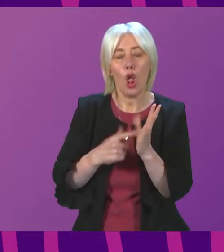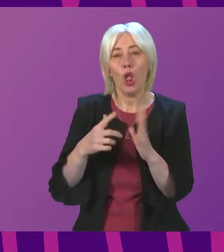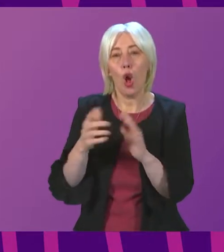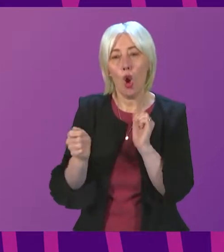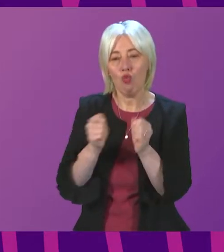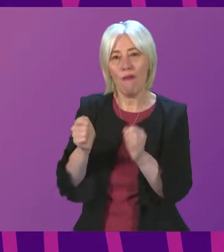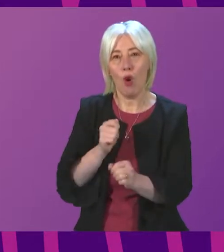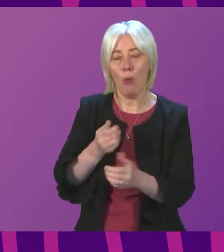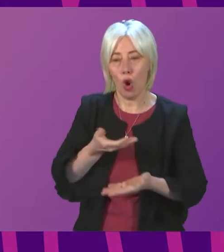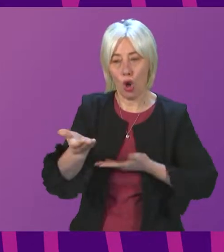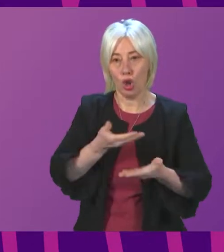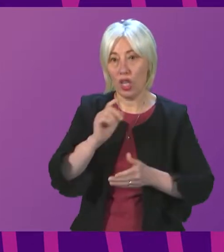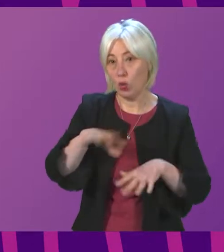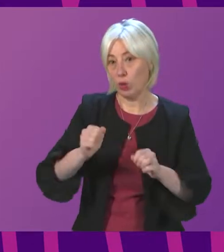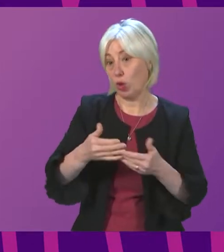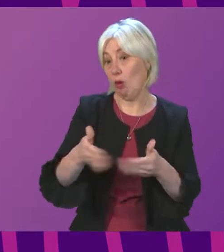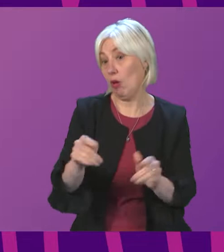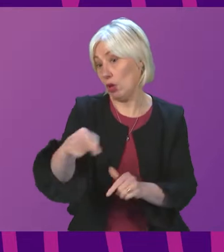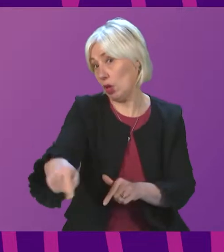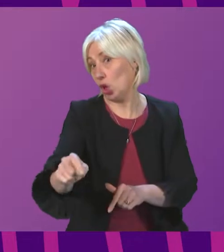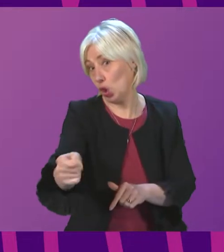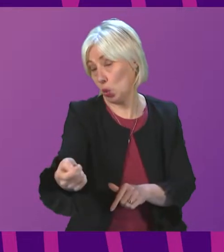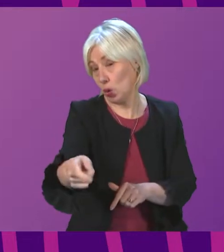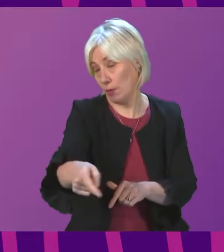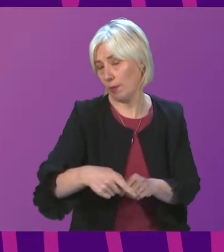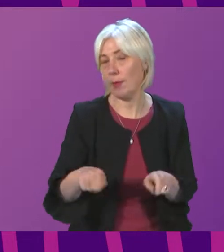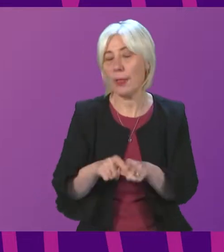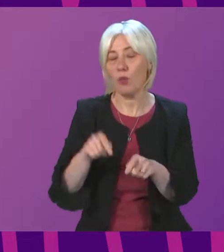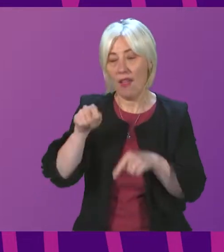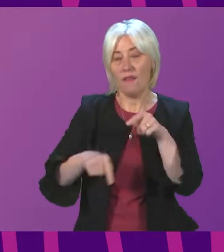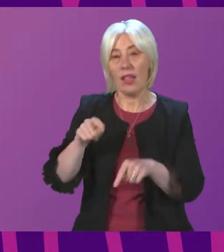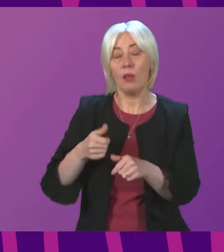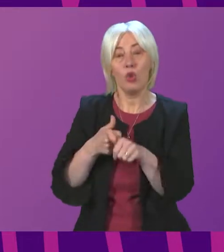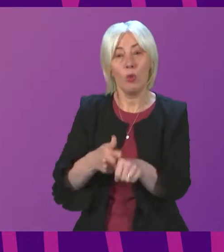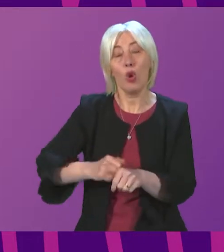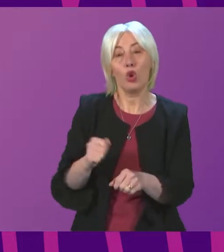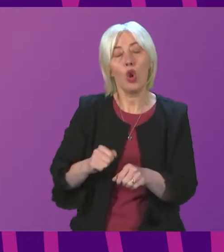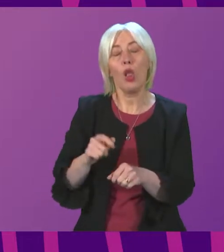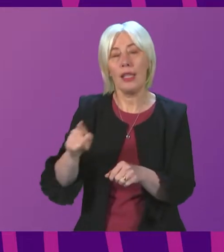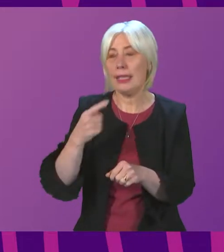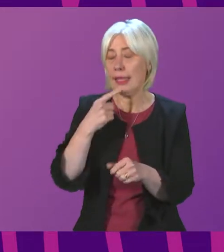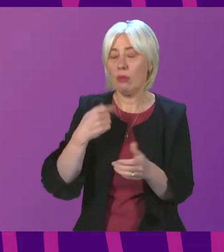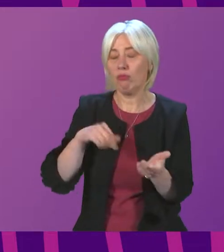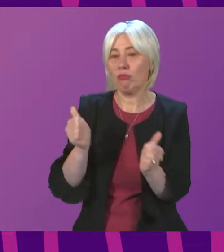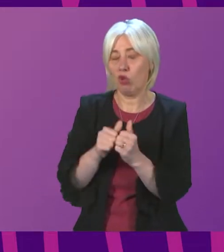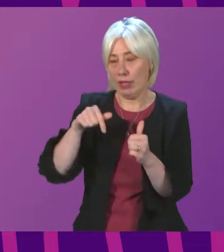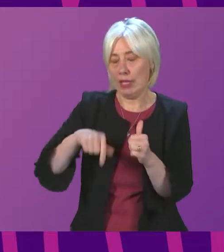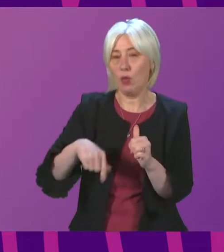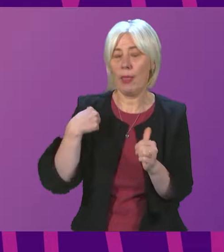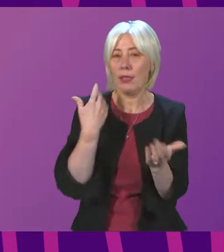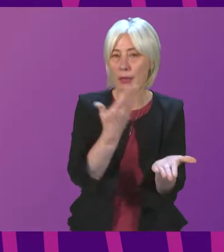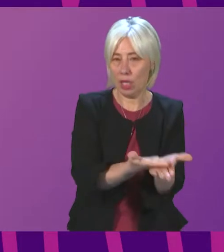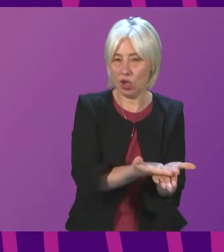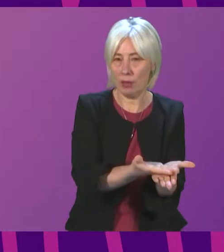which will open in the coming months and in its submission victim support scotland notes its support for the petition and its aims